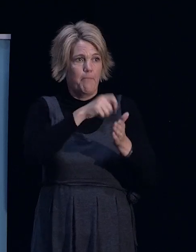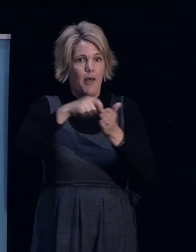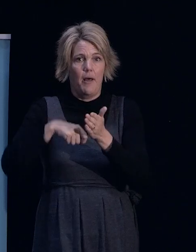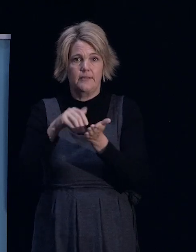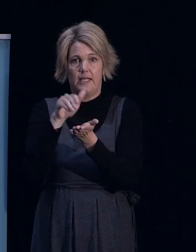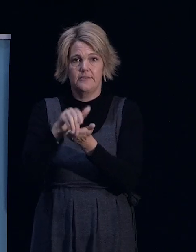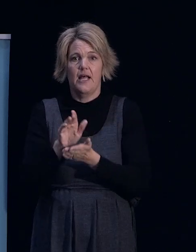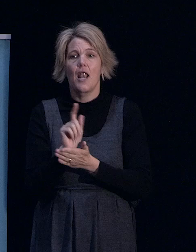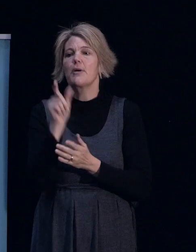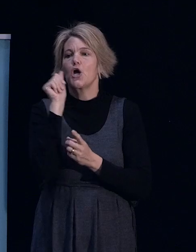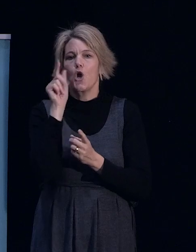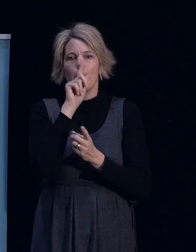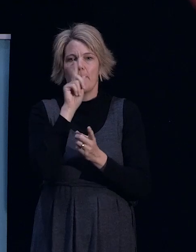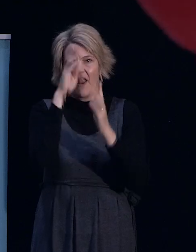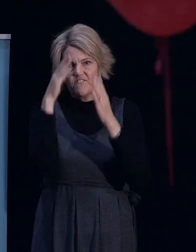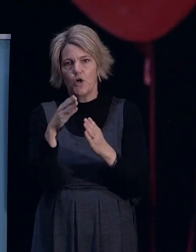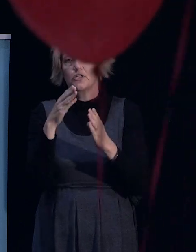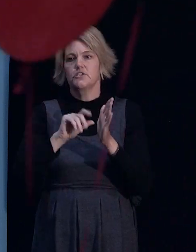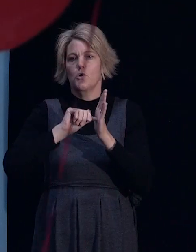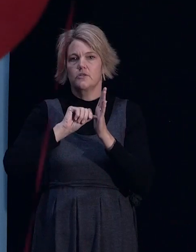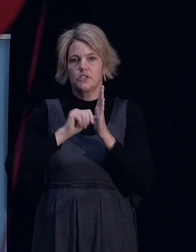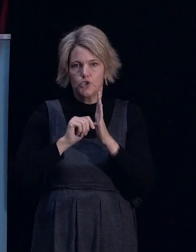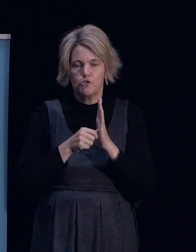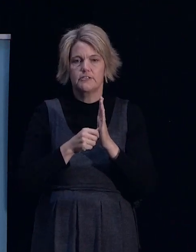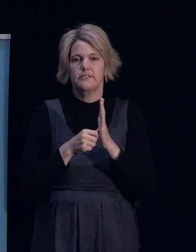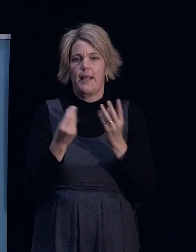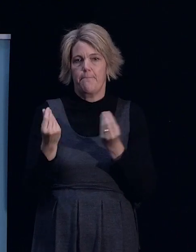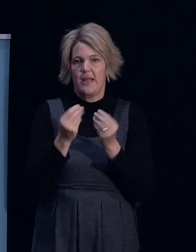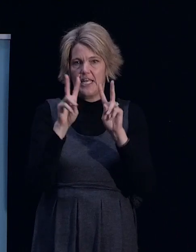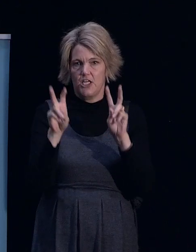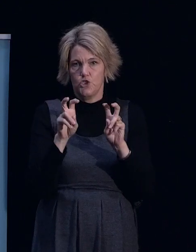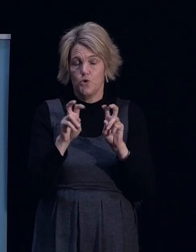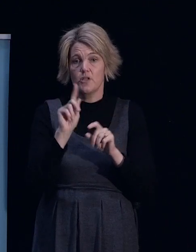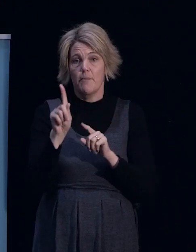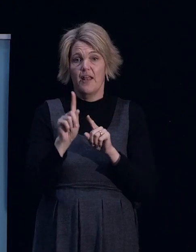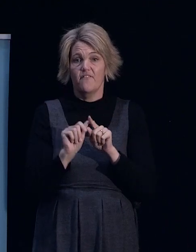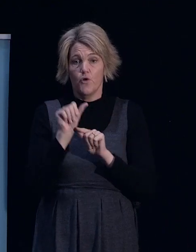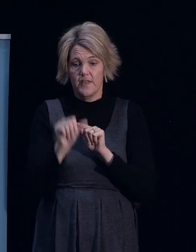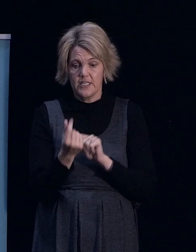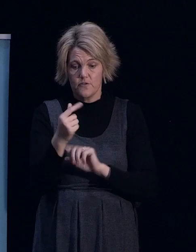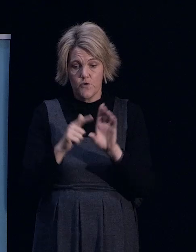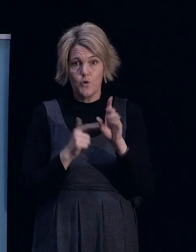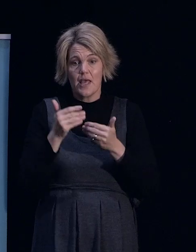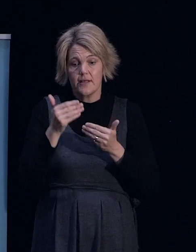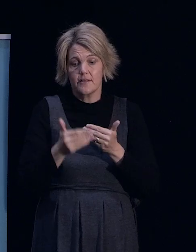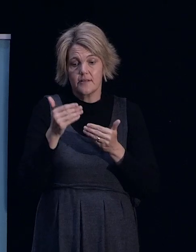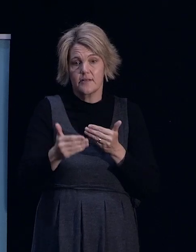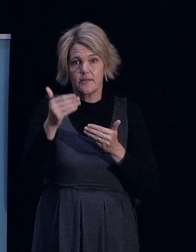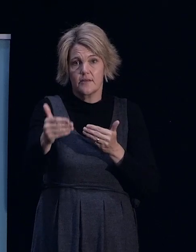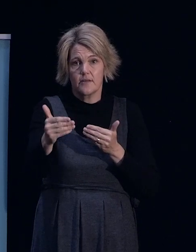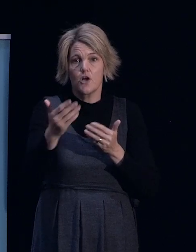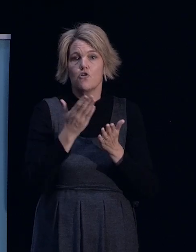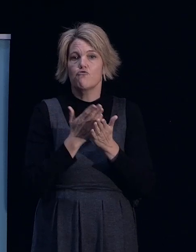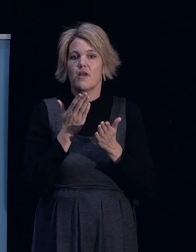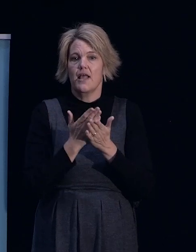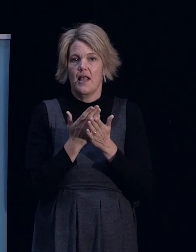on insurance and claims issues but increasingly for the future, for the next few years, it is going to be about your